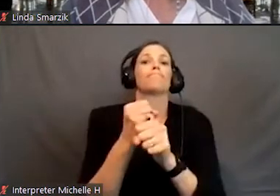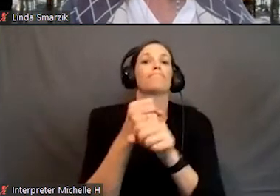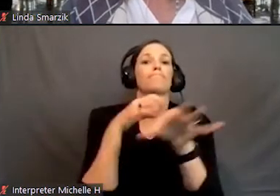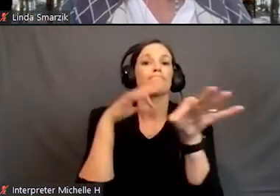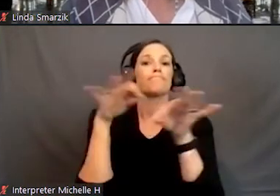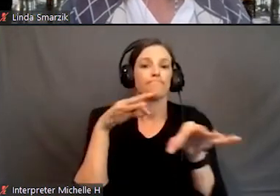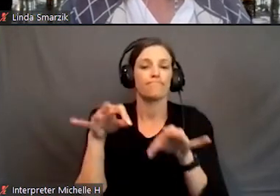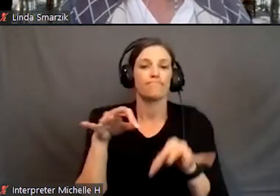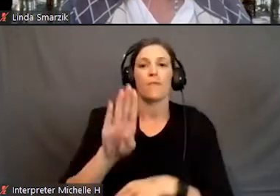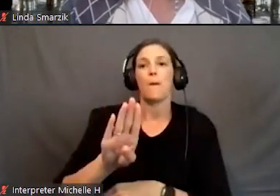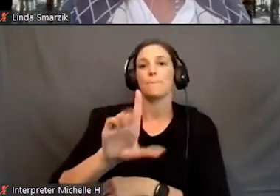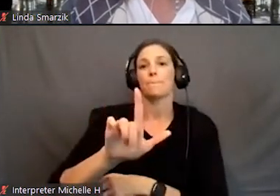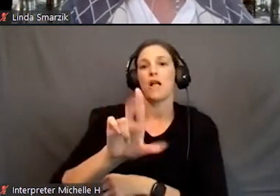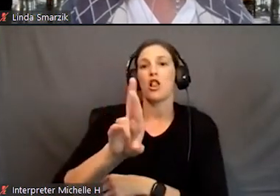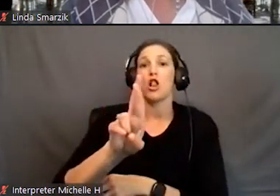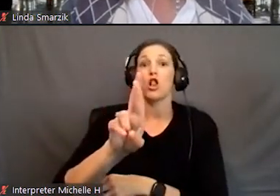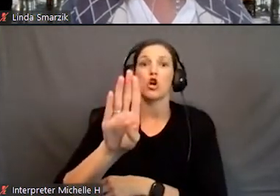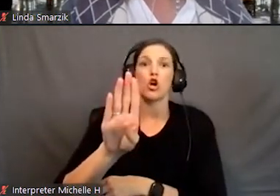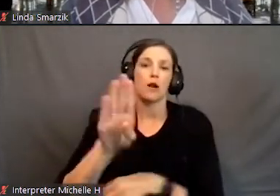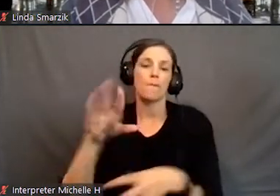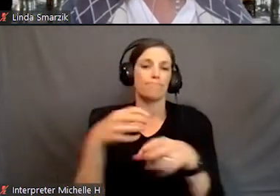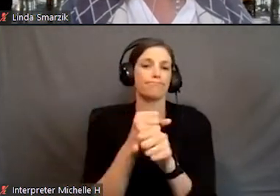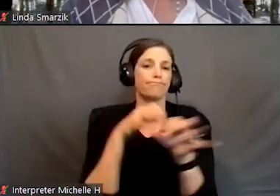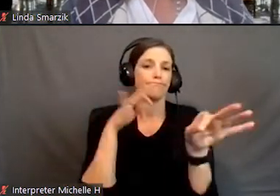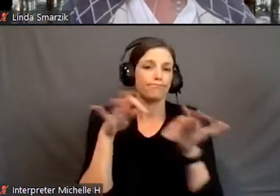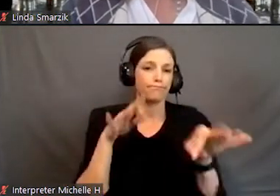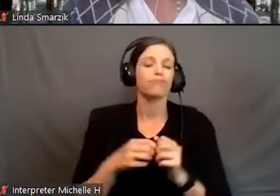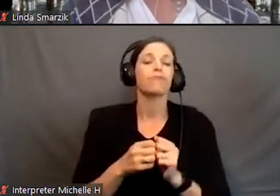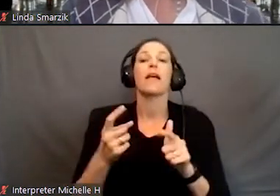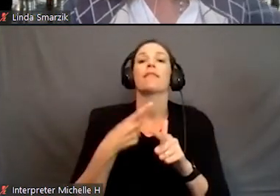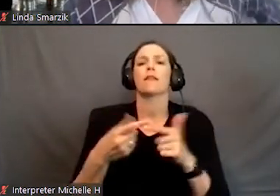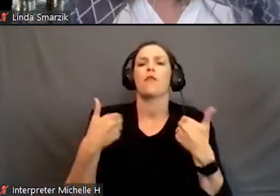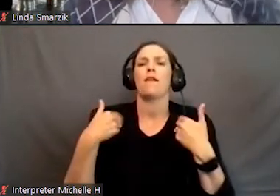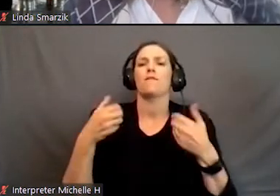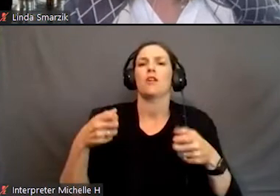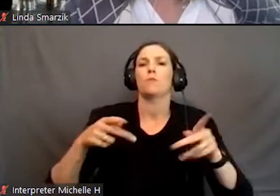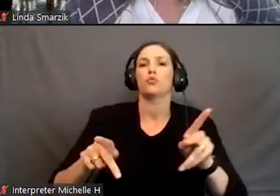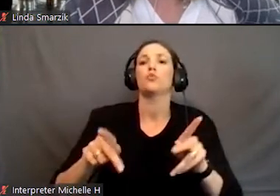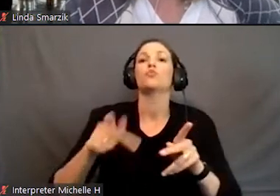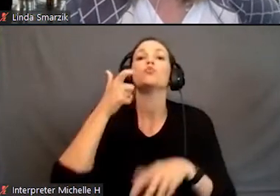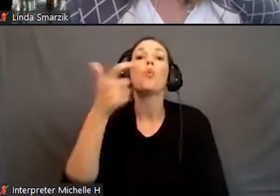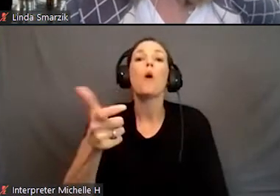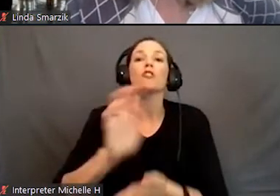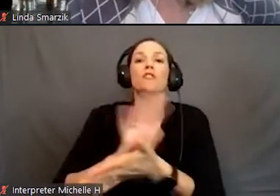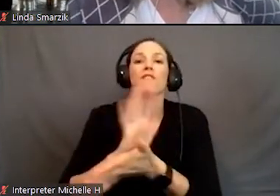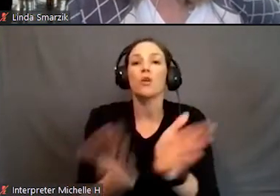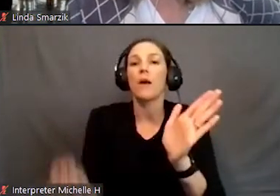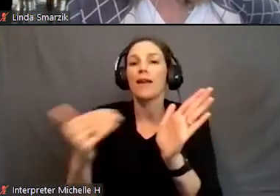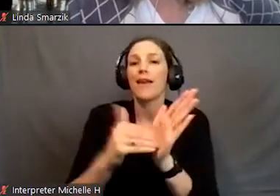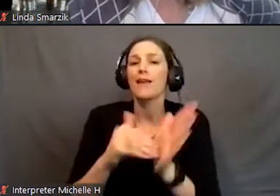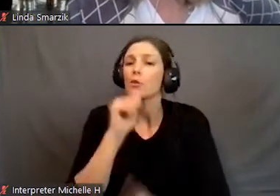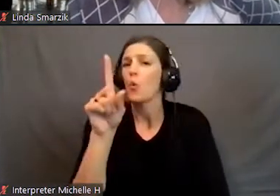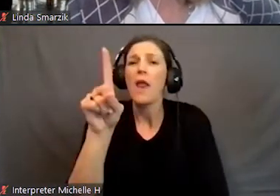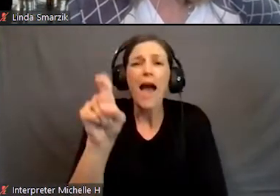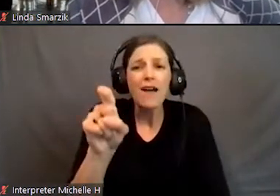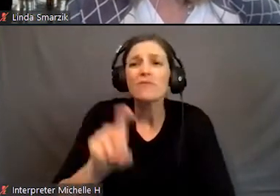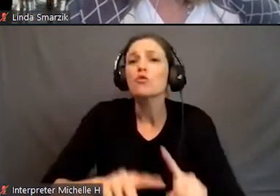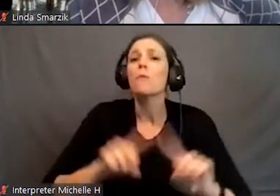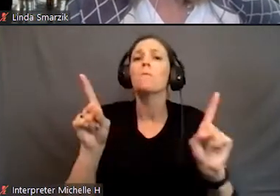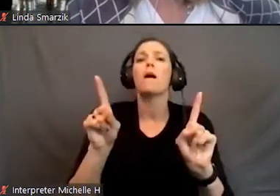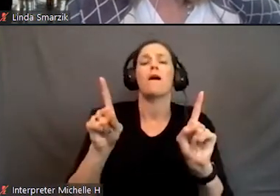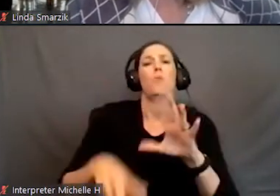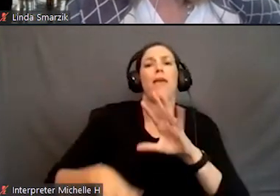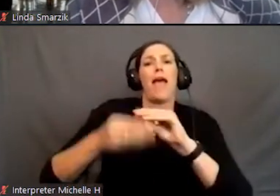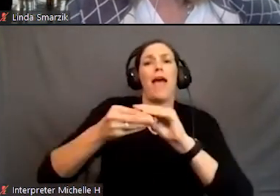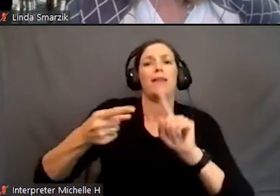I love that word blurb. And then you'll also have an opportunity to rewatch the video. You don't have to do that, but we just put them on the